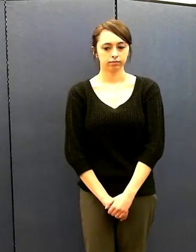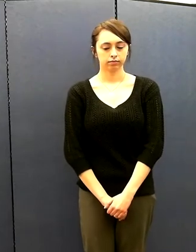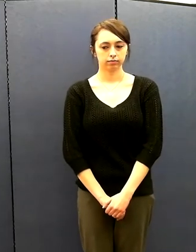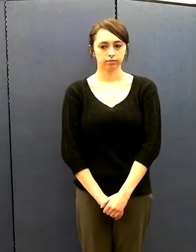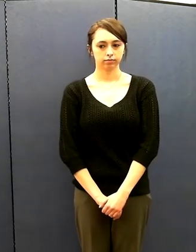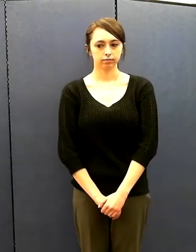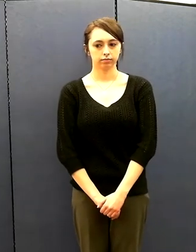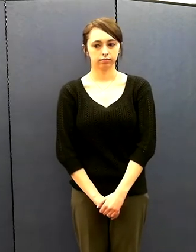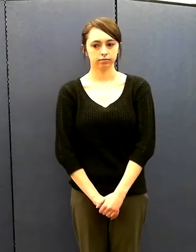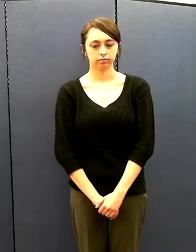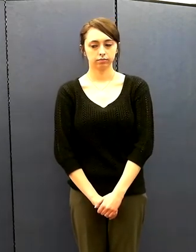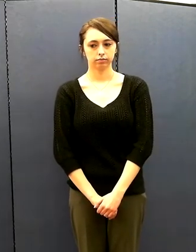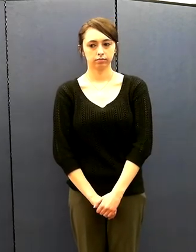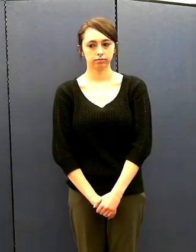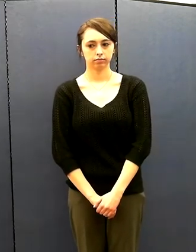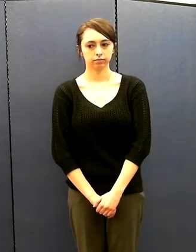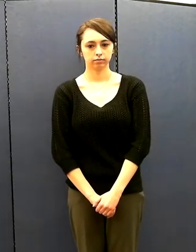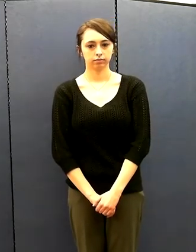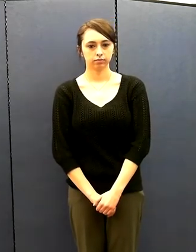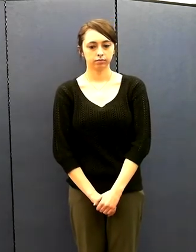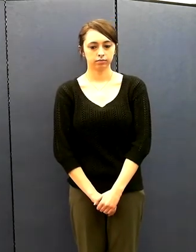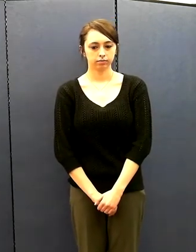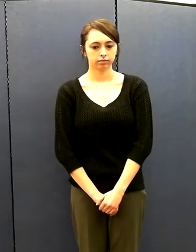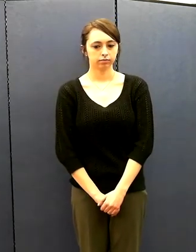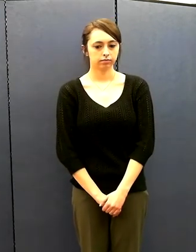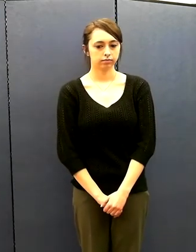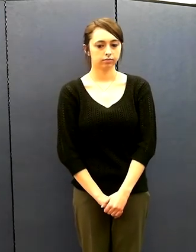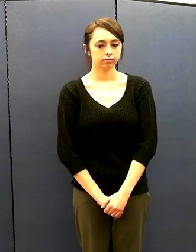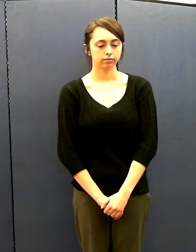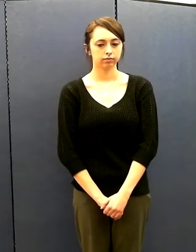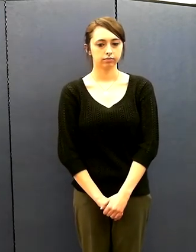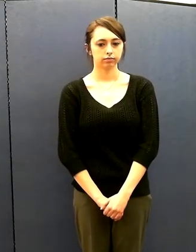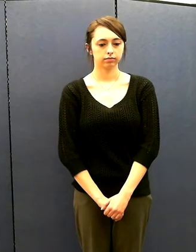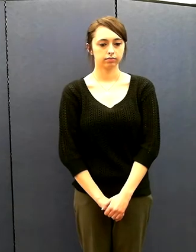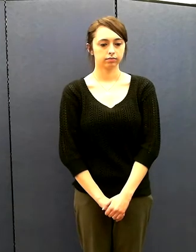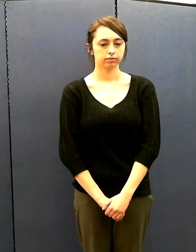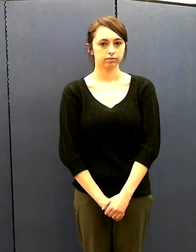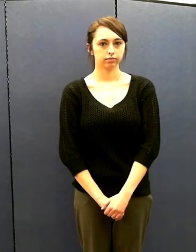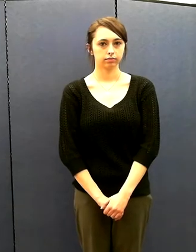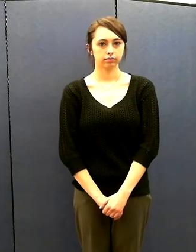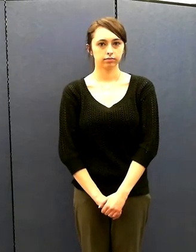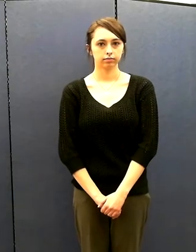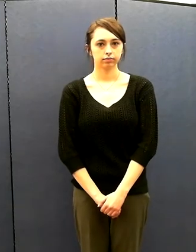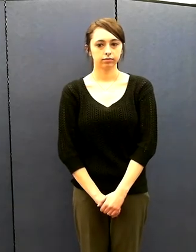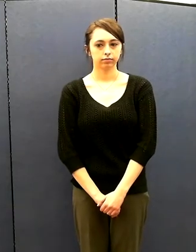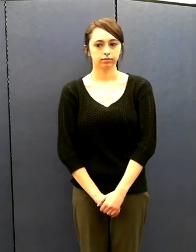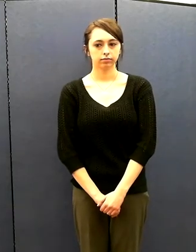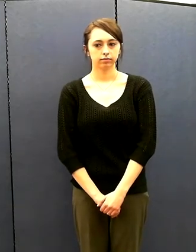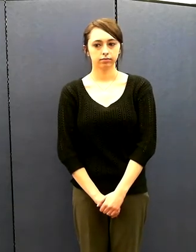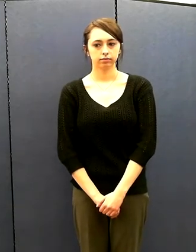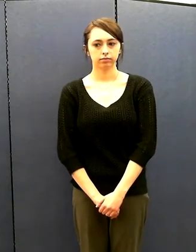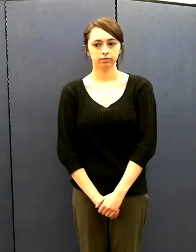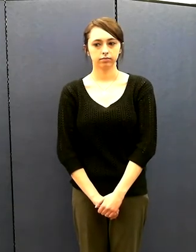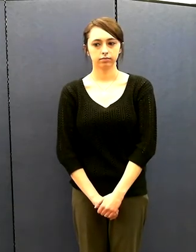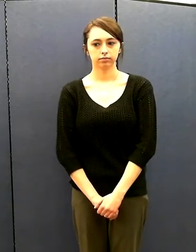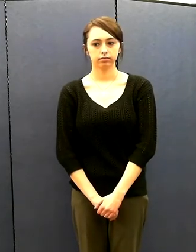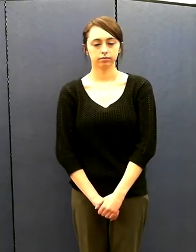try to urge students and people in taking our courses to wear a helmet because it does make a huge difference.